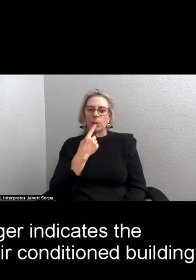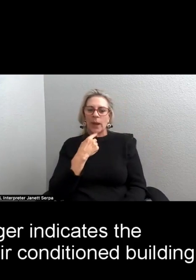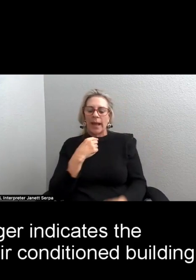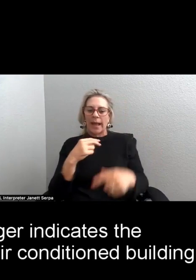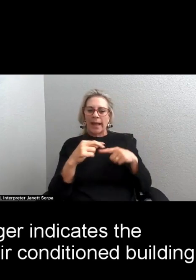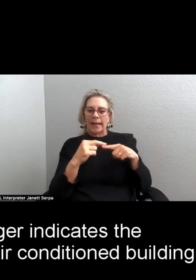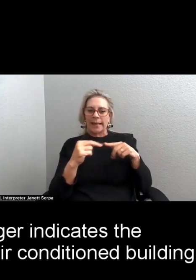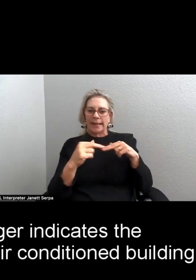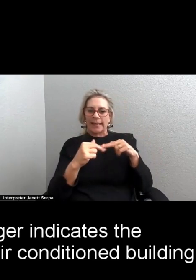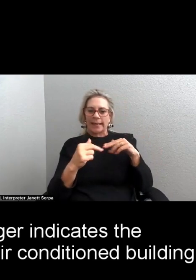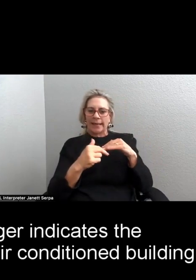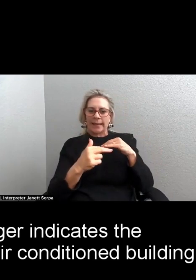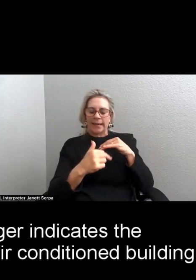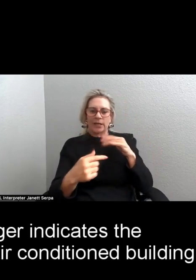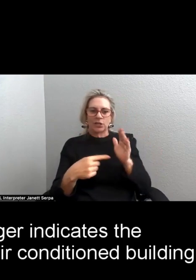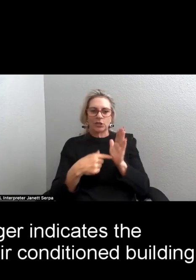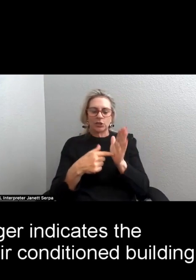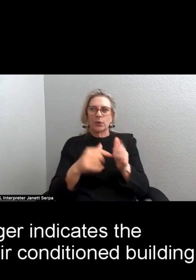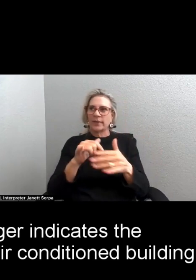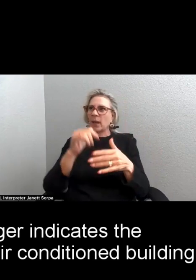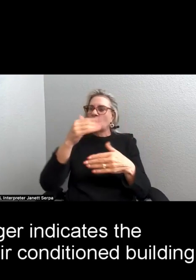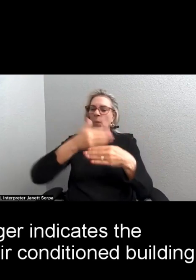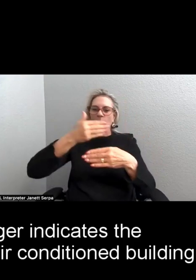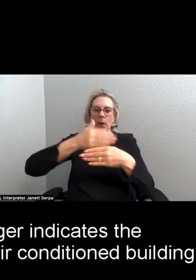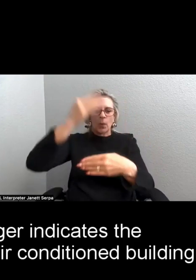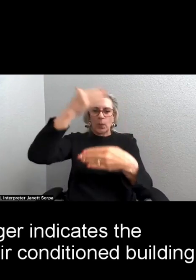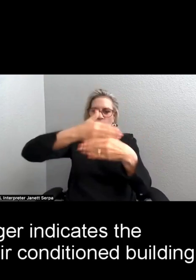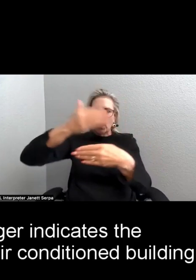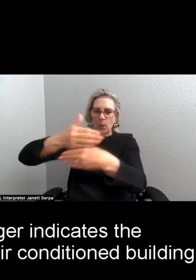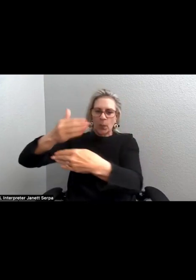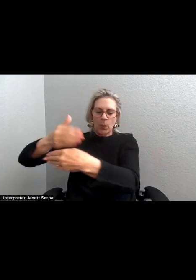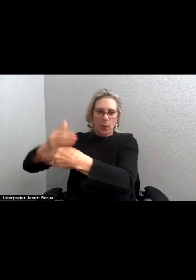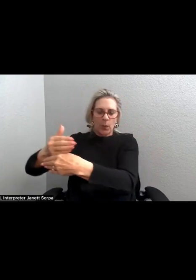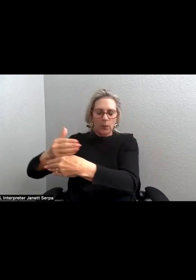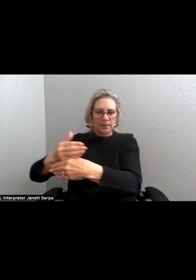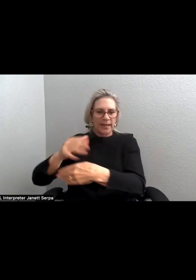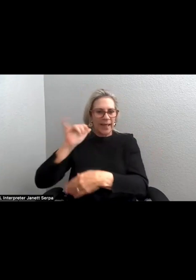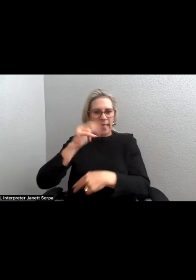indicates the closed windows of the air-conditioned building.